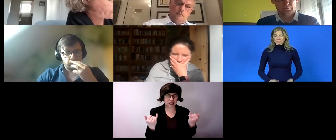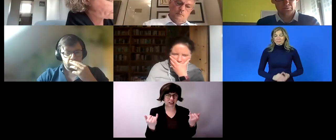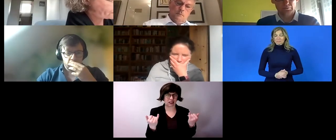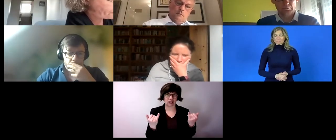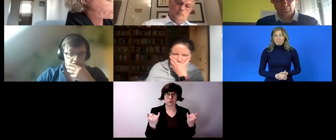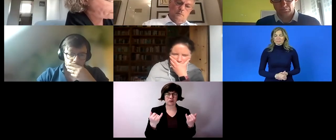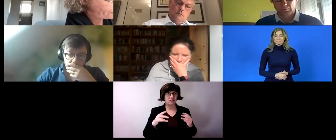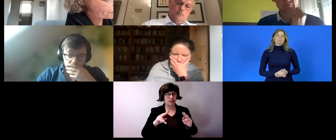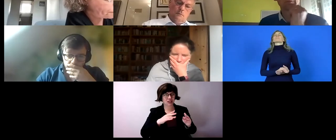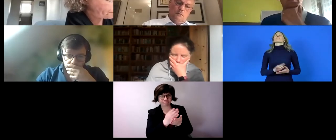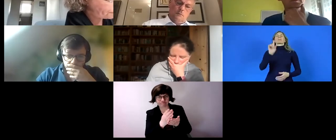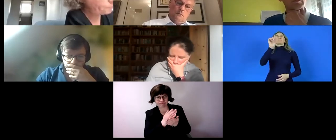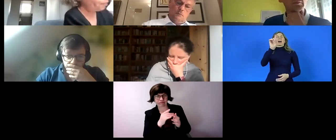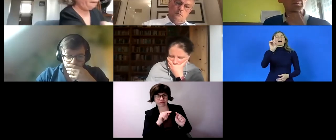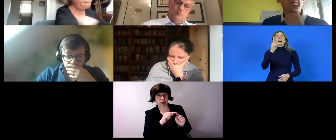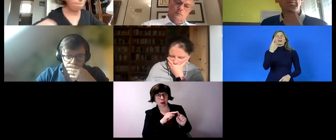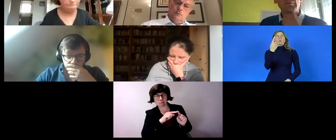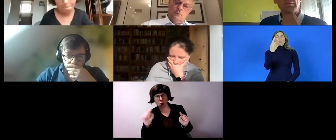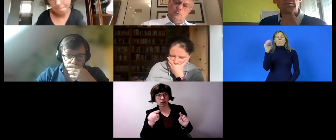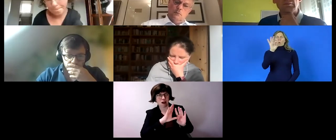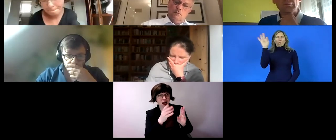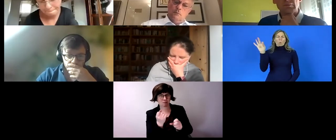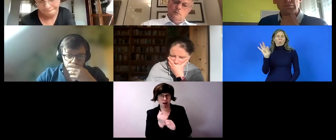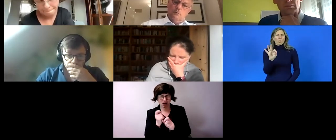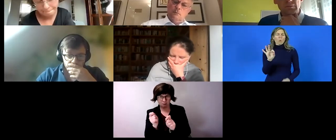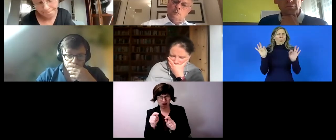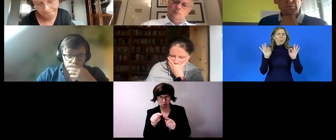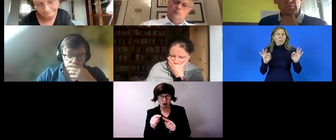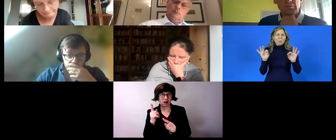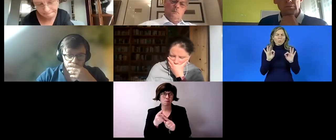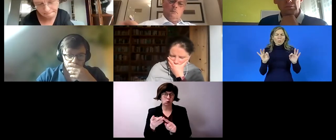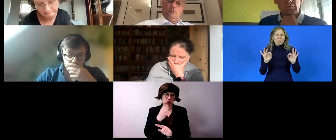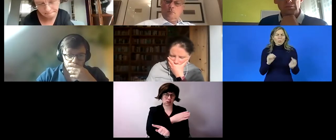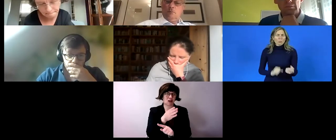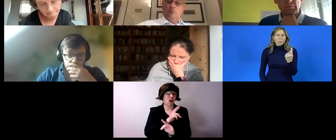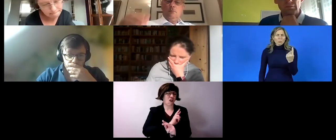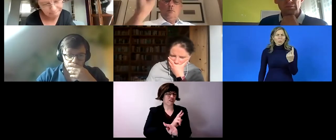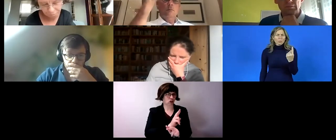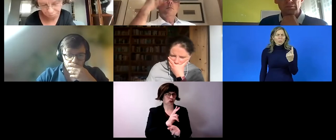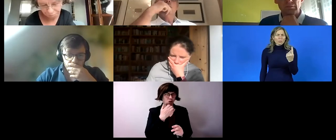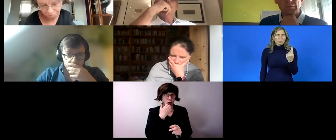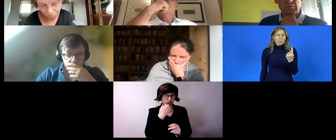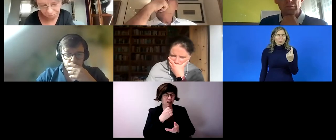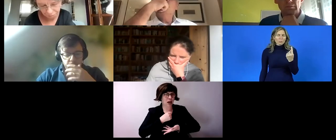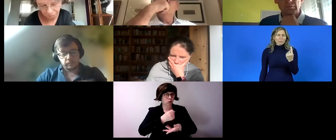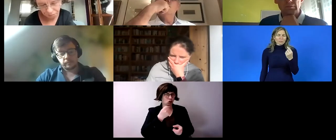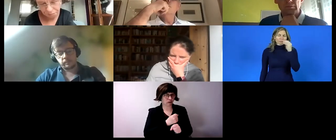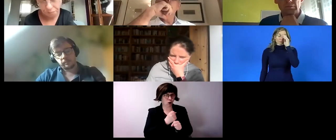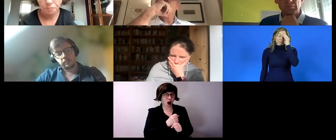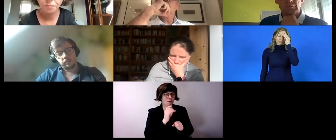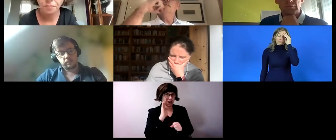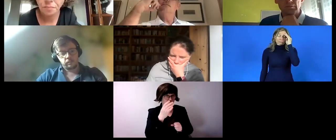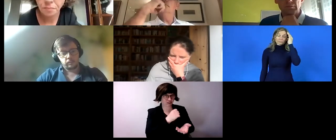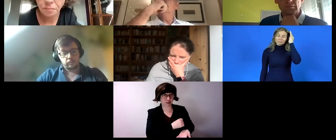tried to um bridge the uh